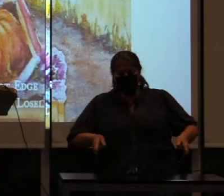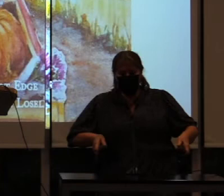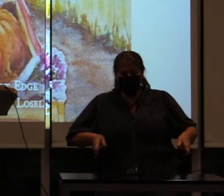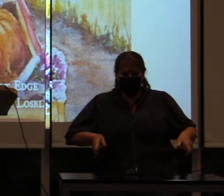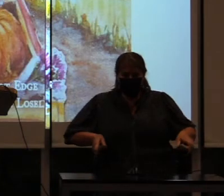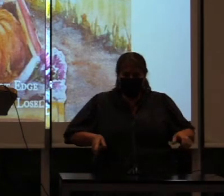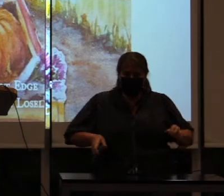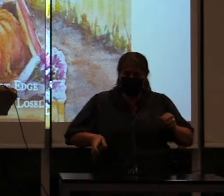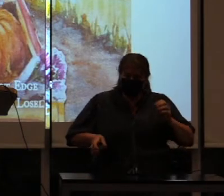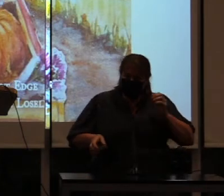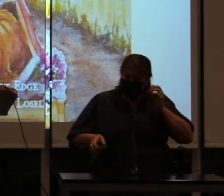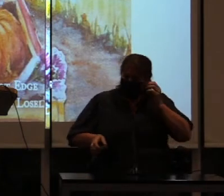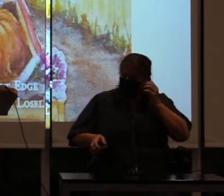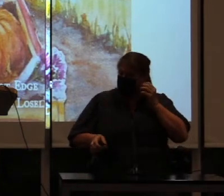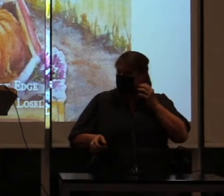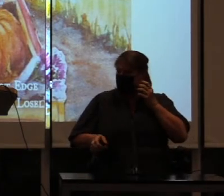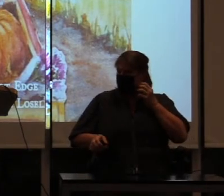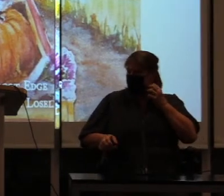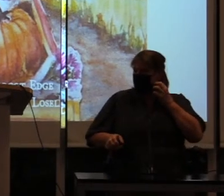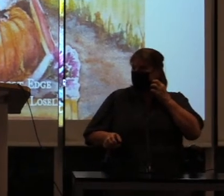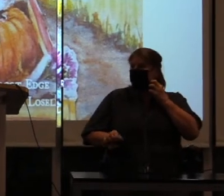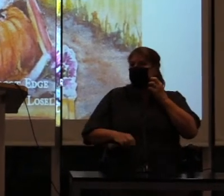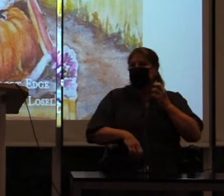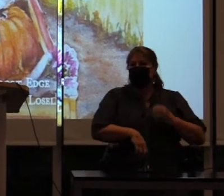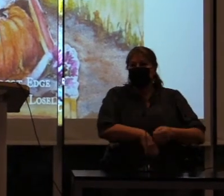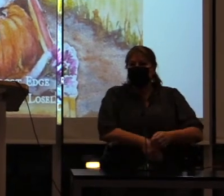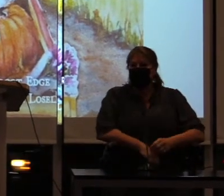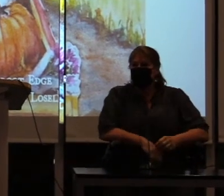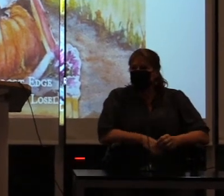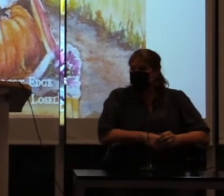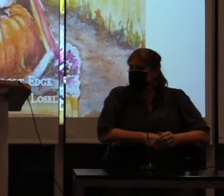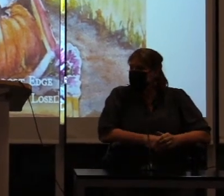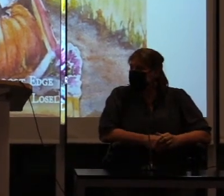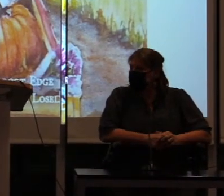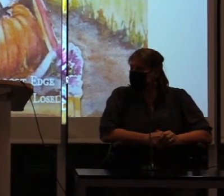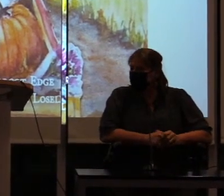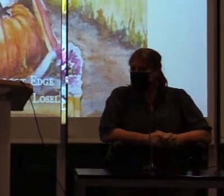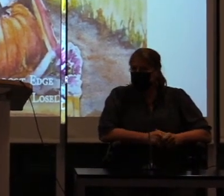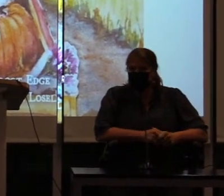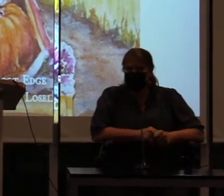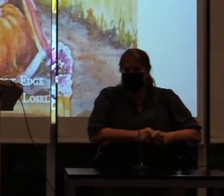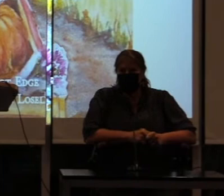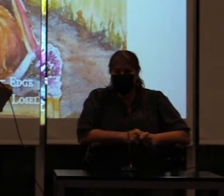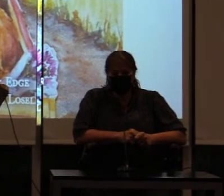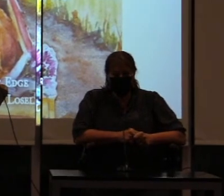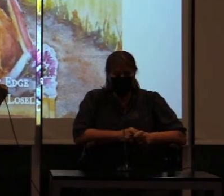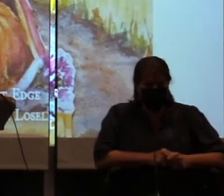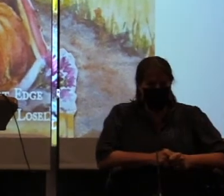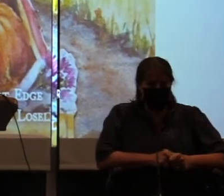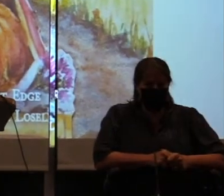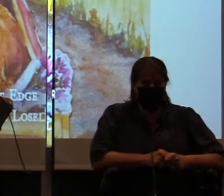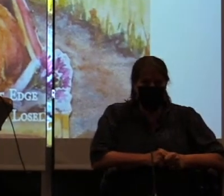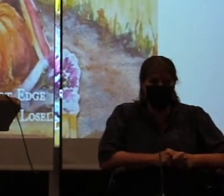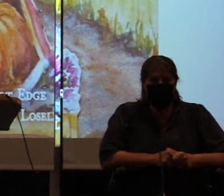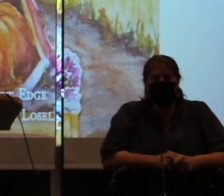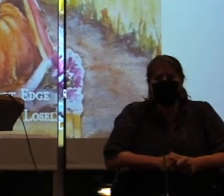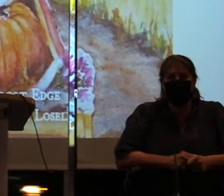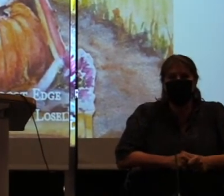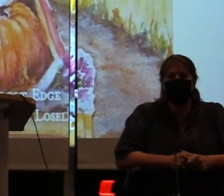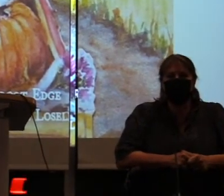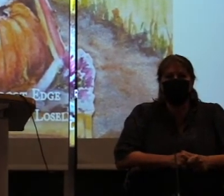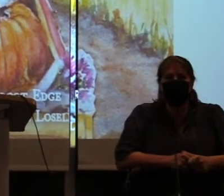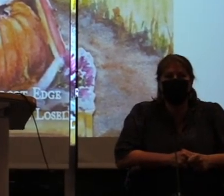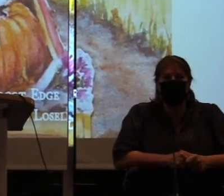So, good evening. This is lovely. As you can see, I have a little bit of trouble getting around now,